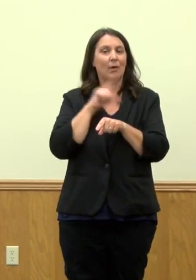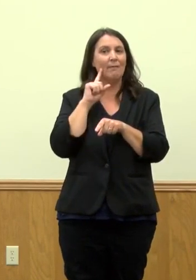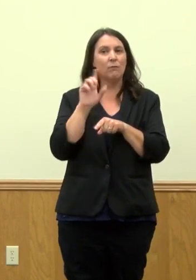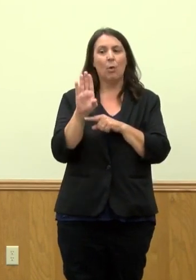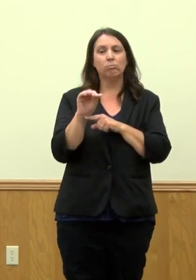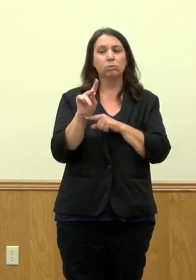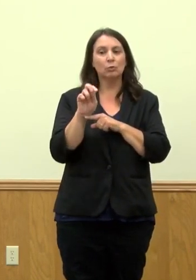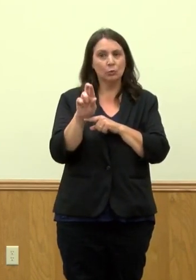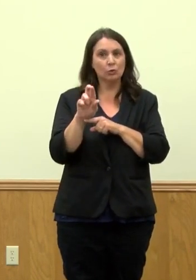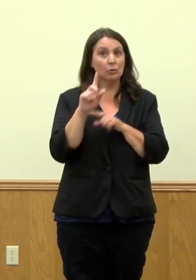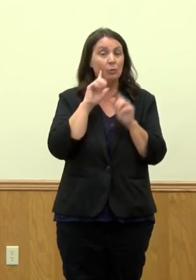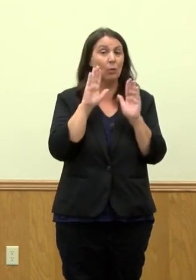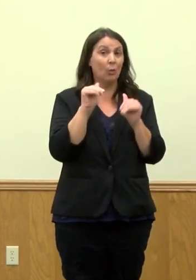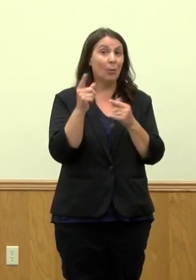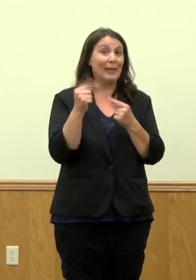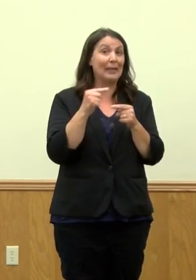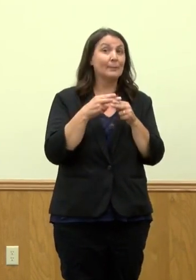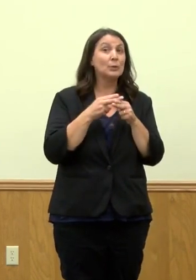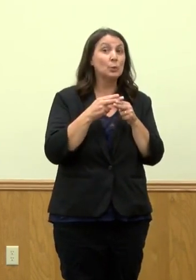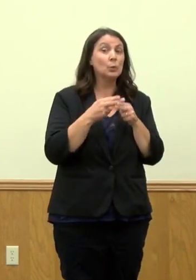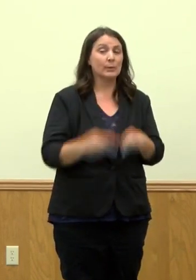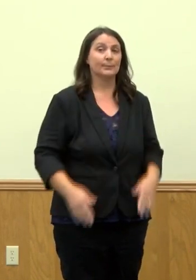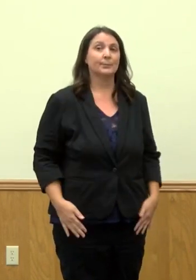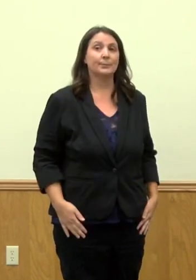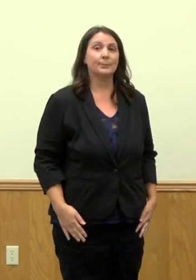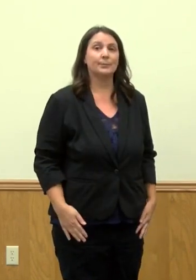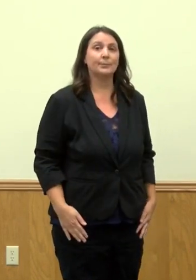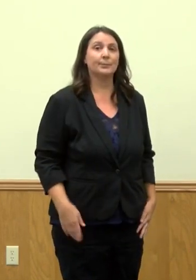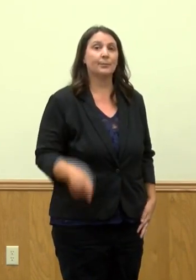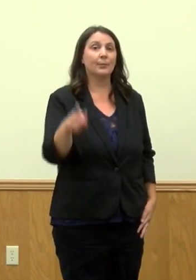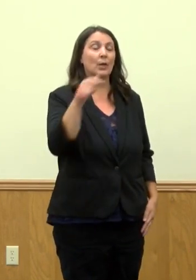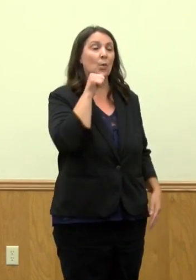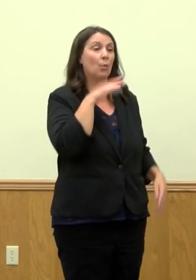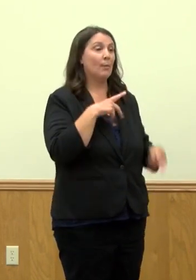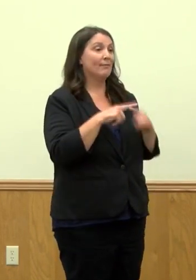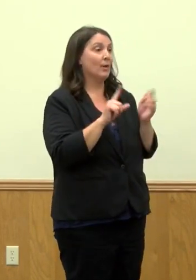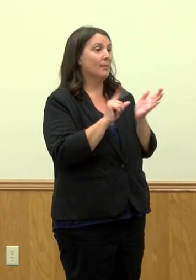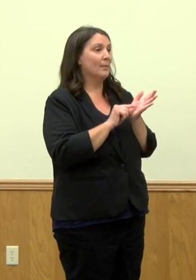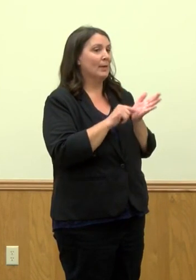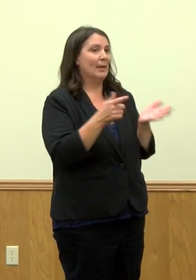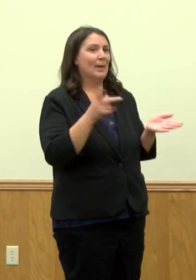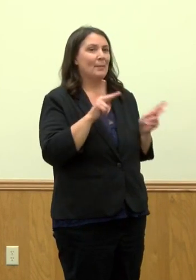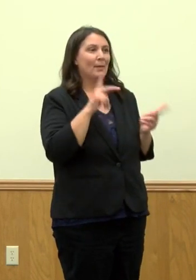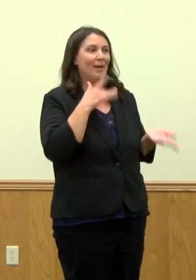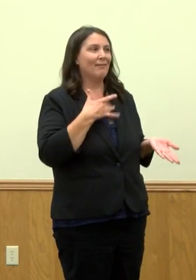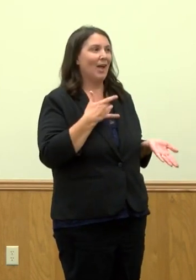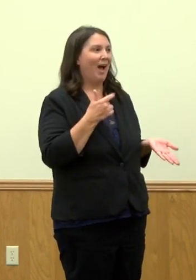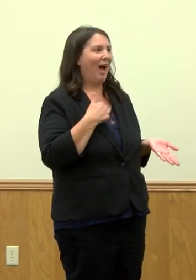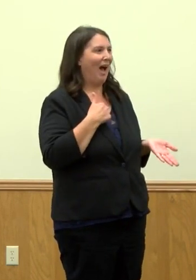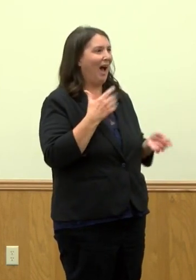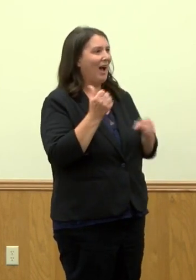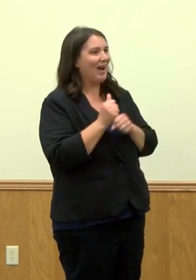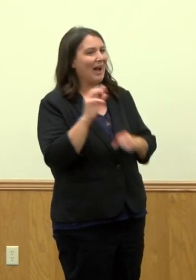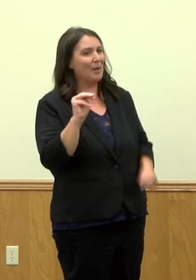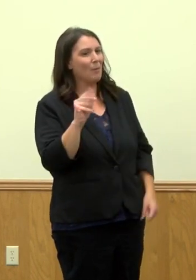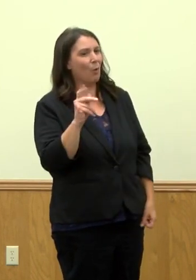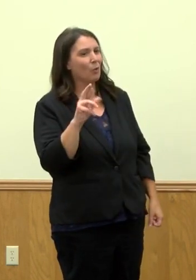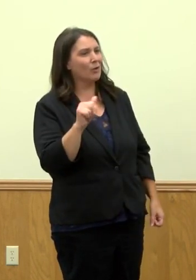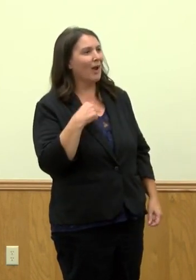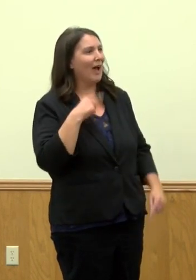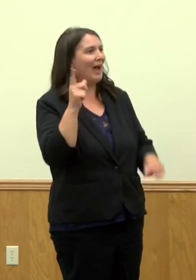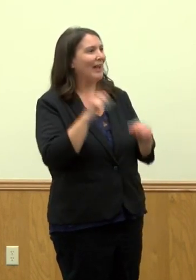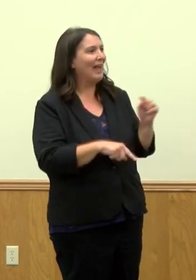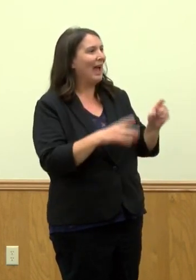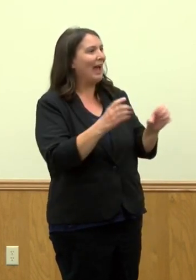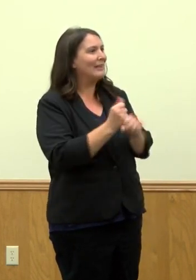Moderna, and hopefully that comes sooner than later. Well, for people who, you know, who are like, oh darn it, I got Moderna, now I can't get the booster. There's